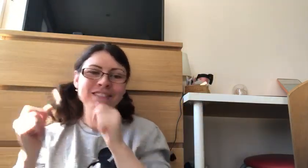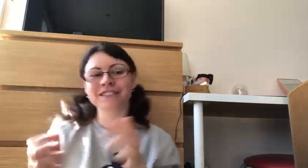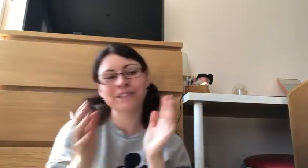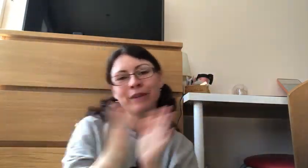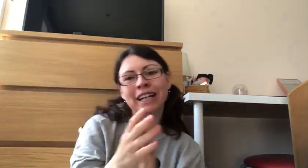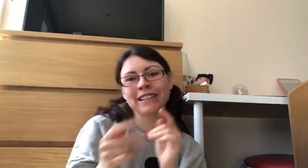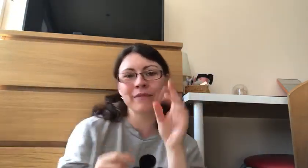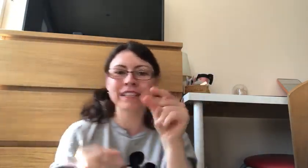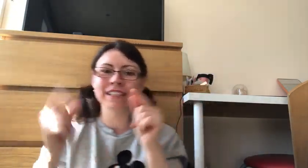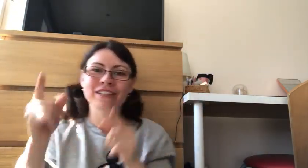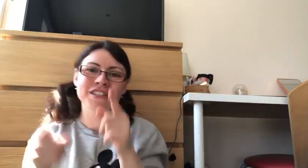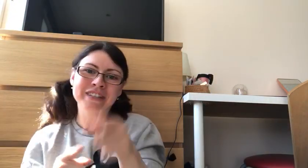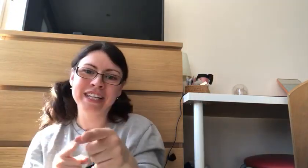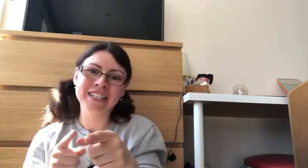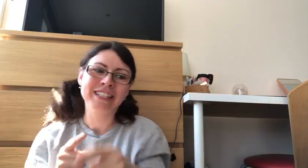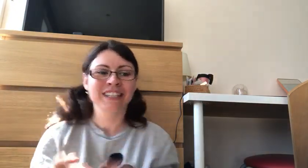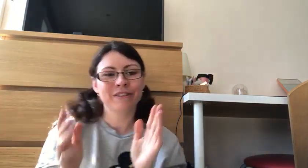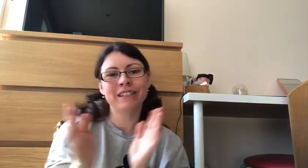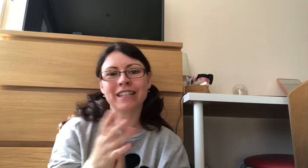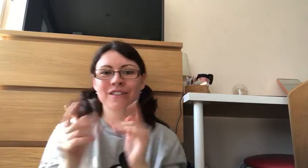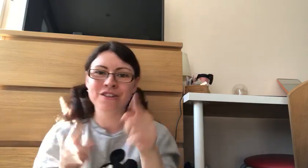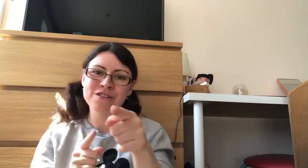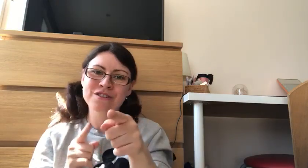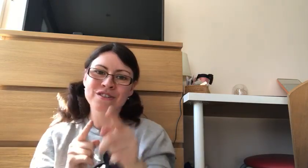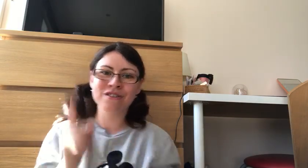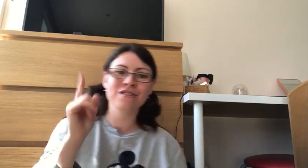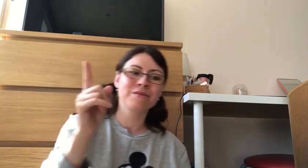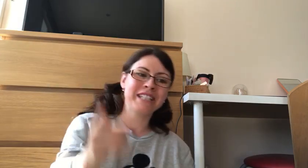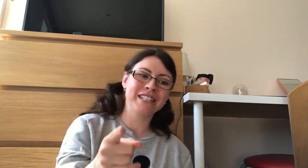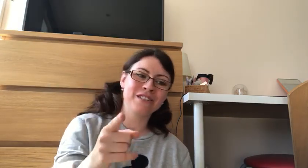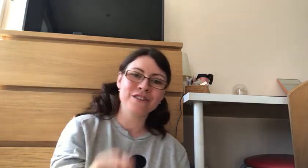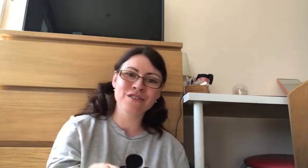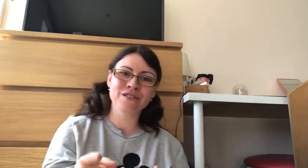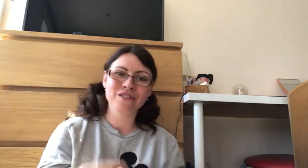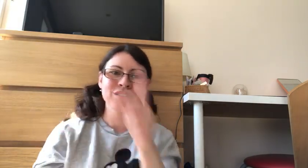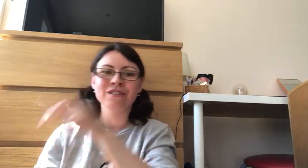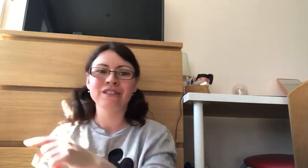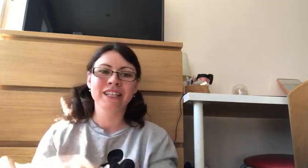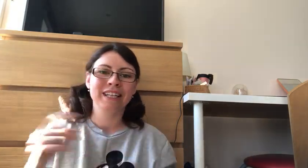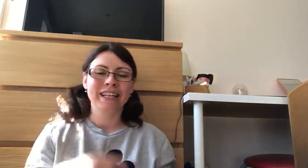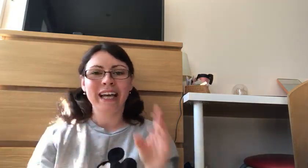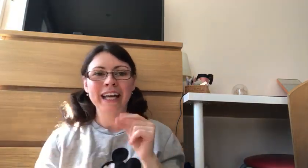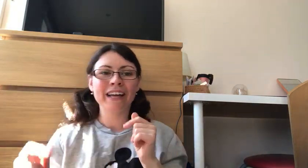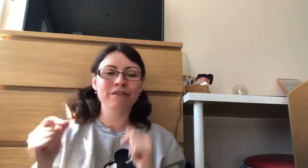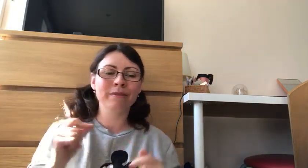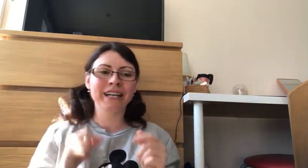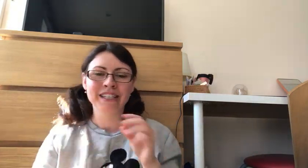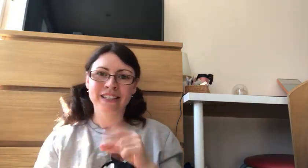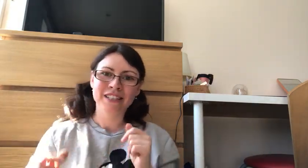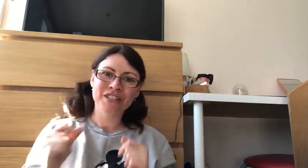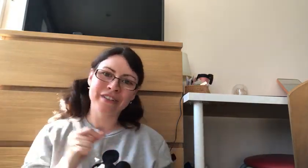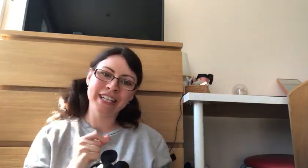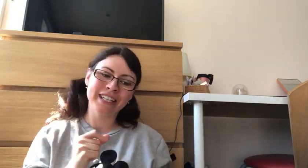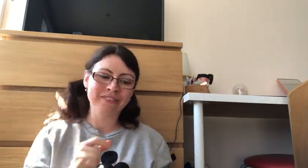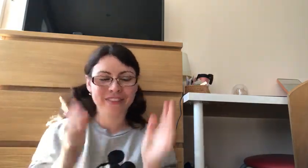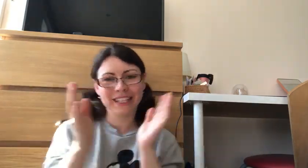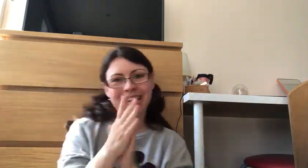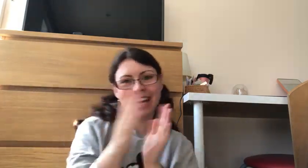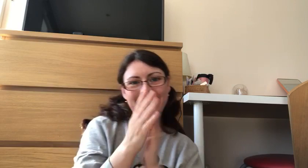well done nursery well done nursery you well done to you everybody in nursery yay